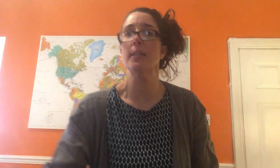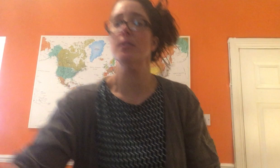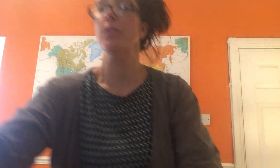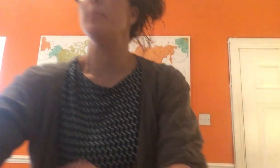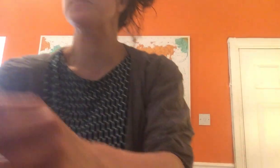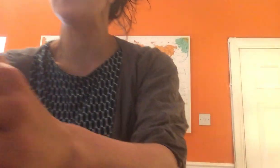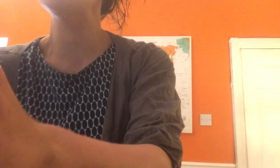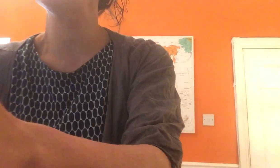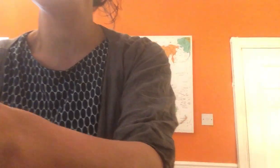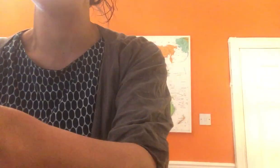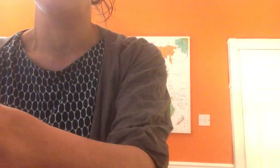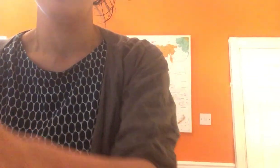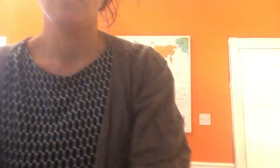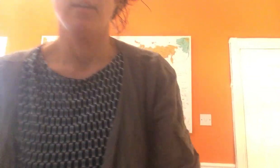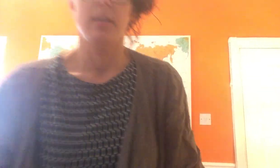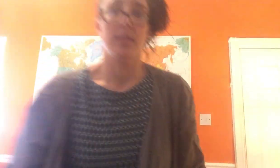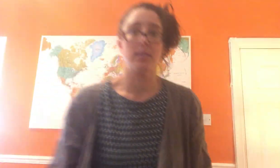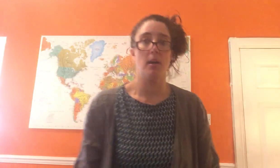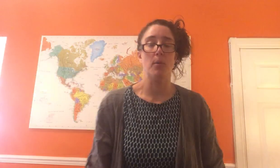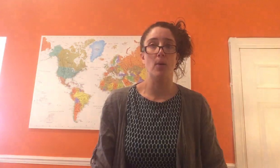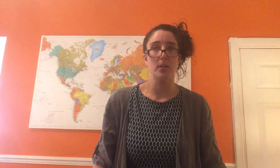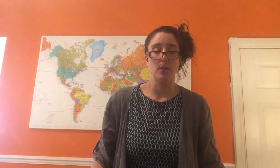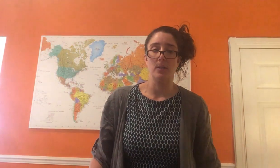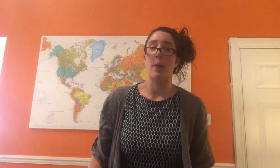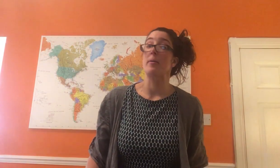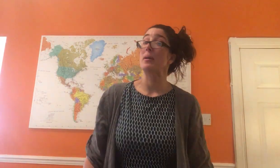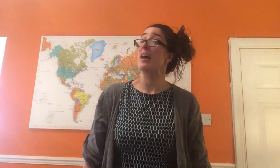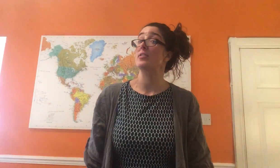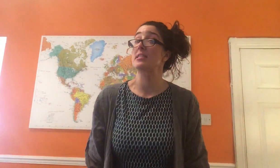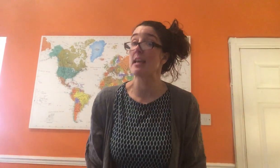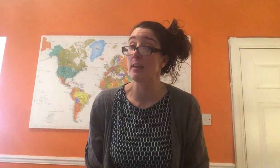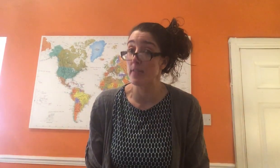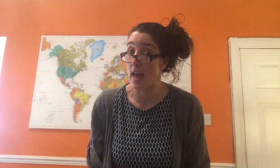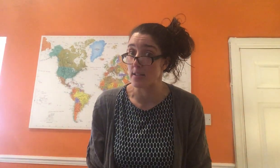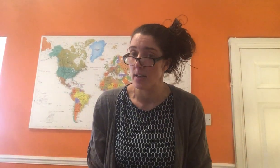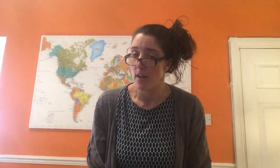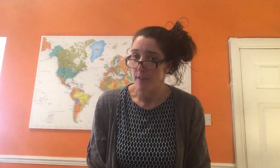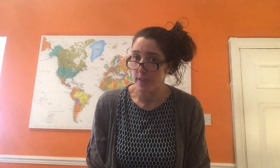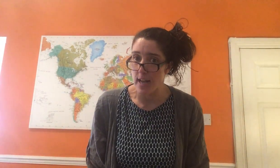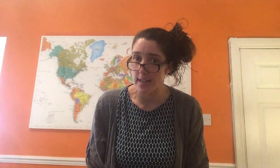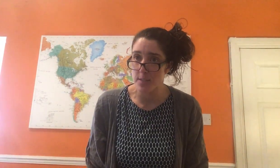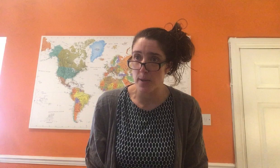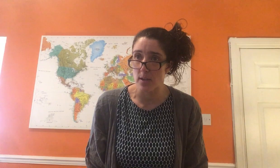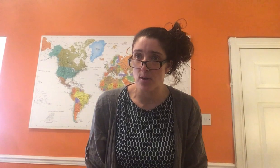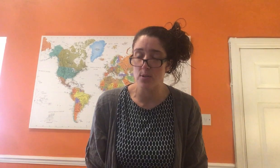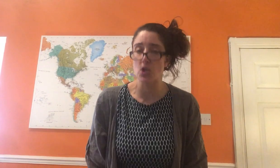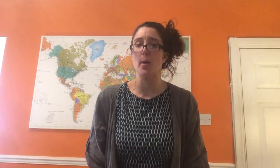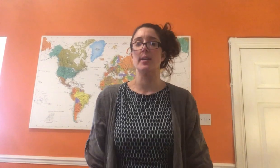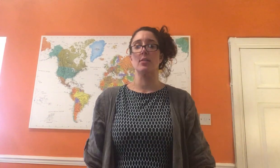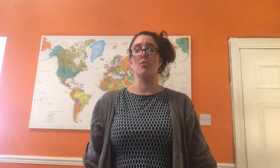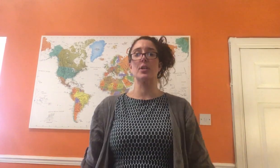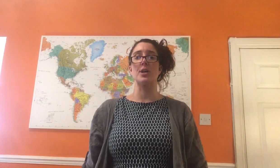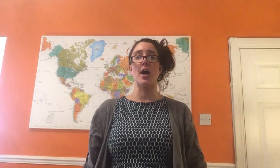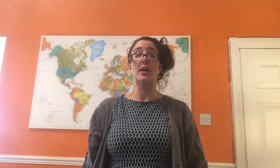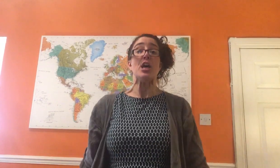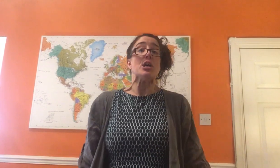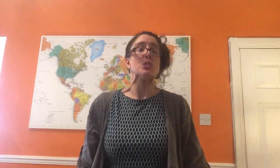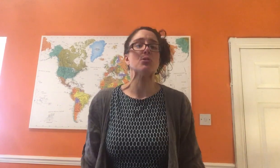into the room as well, isn't there? So I wonder who that will be. We'll have to save that for next week, who's joining the crocodile. So